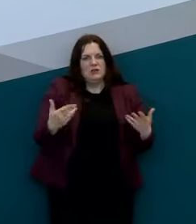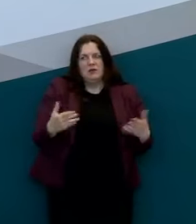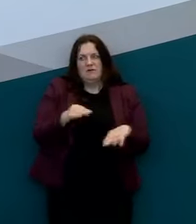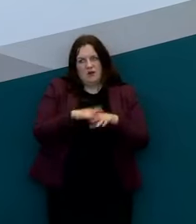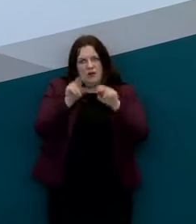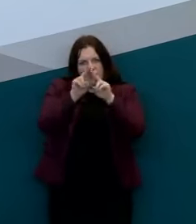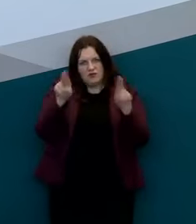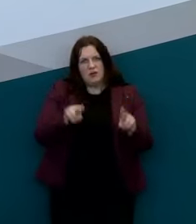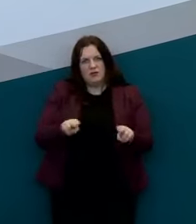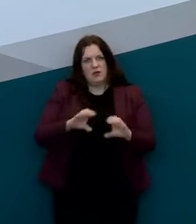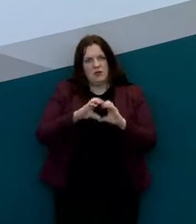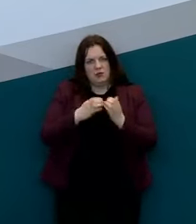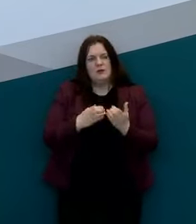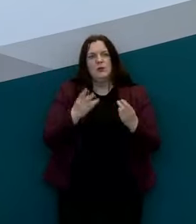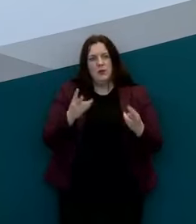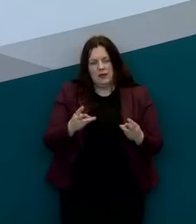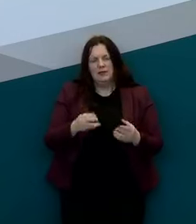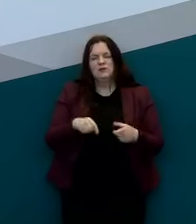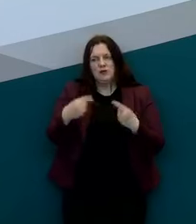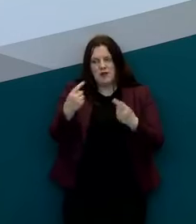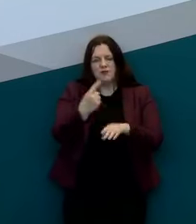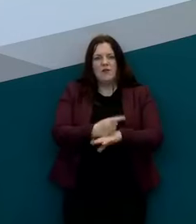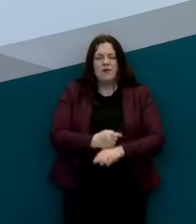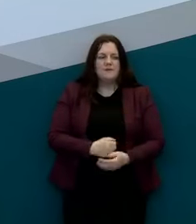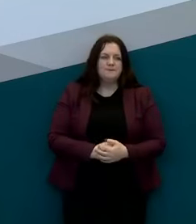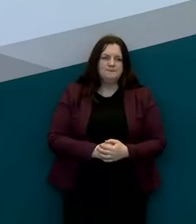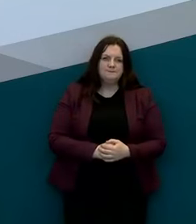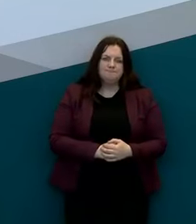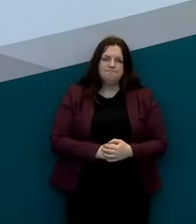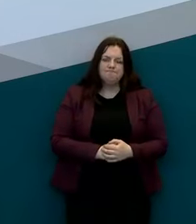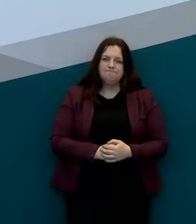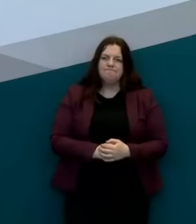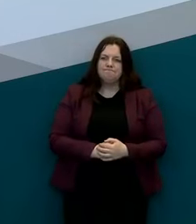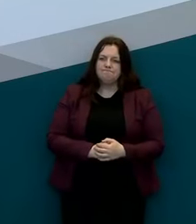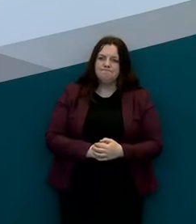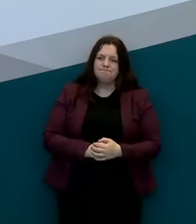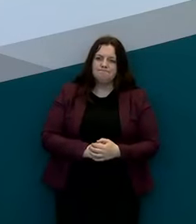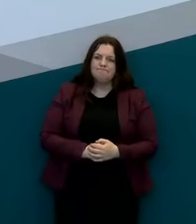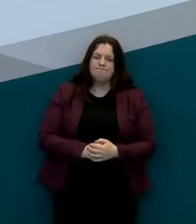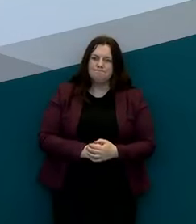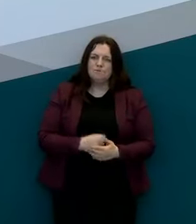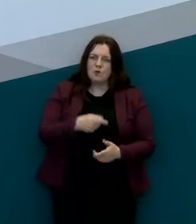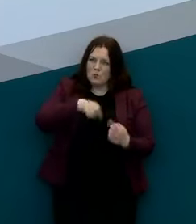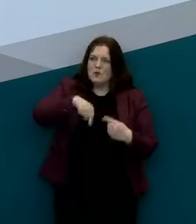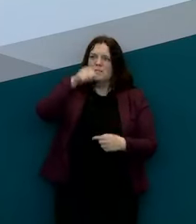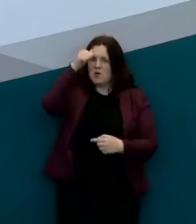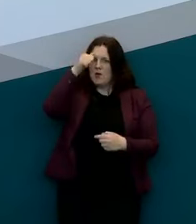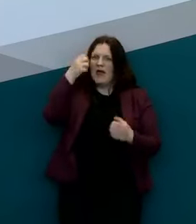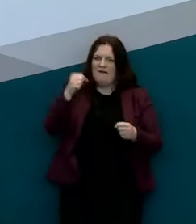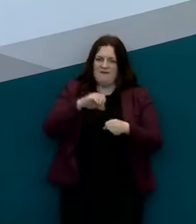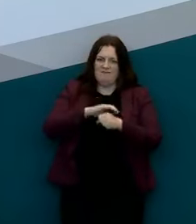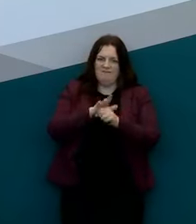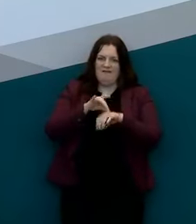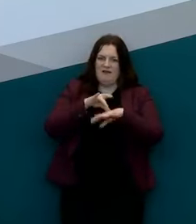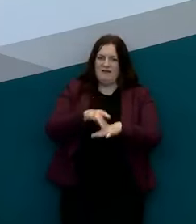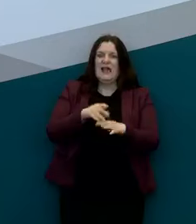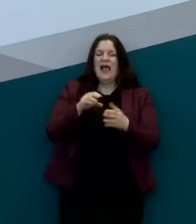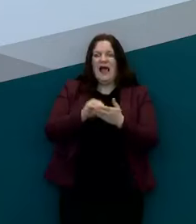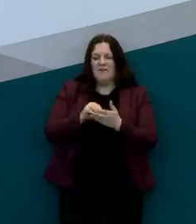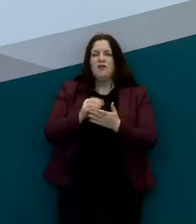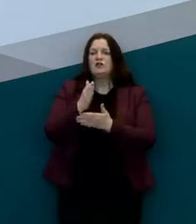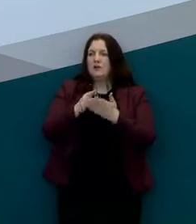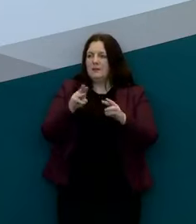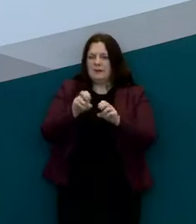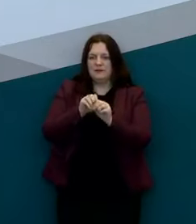international community and we we we we we know we're dealing with the virus where there is asymptomatic transmission